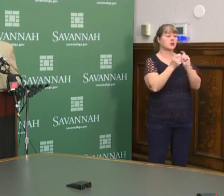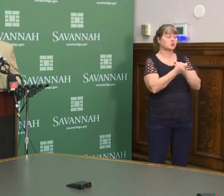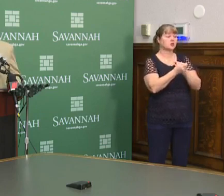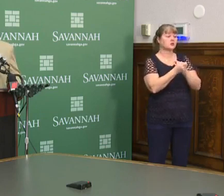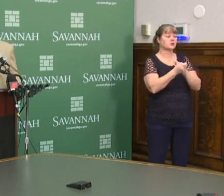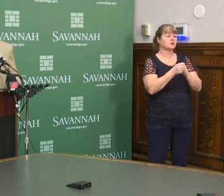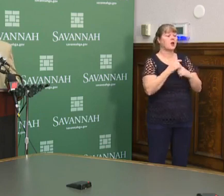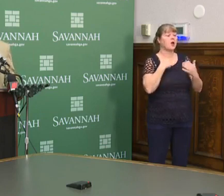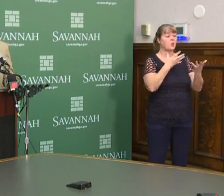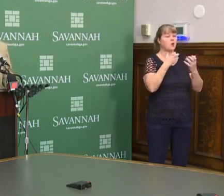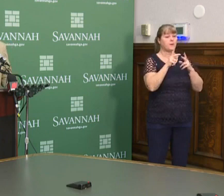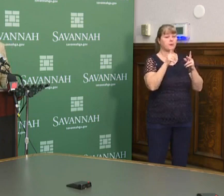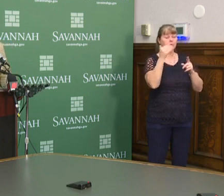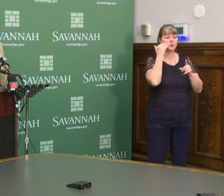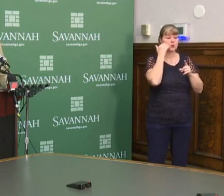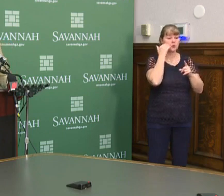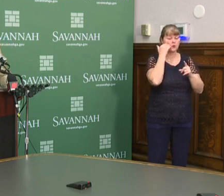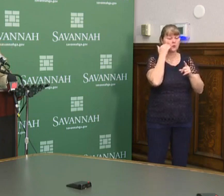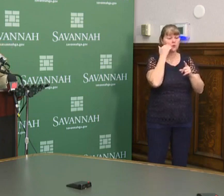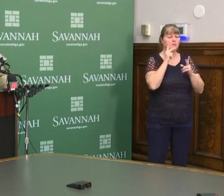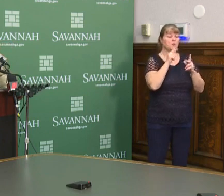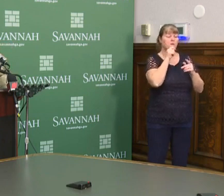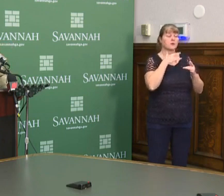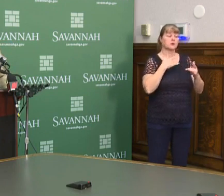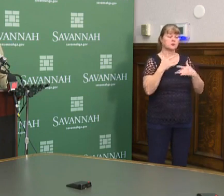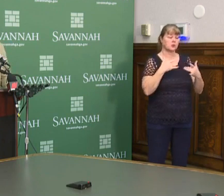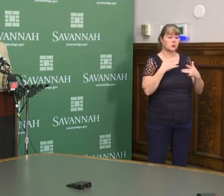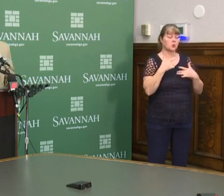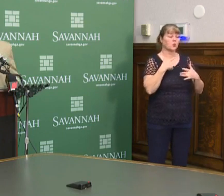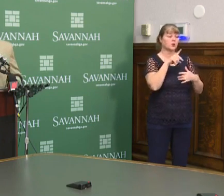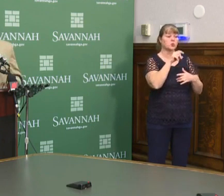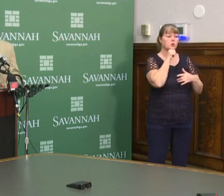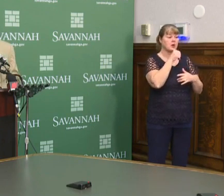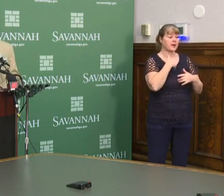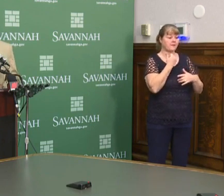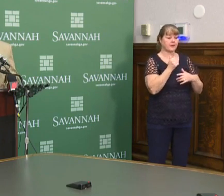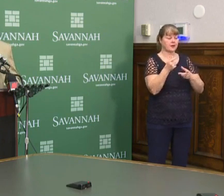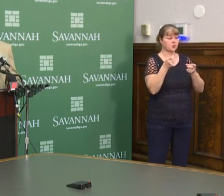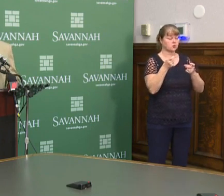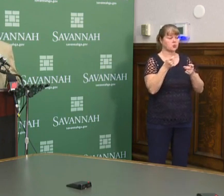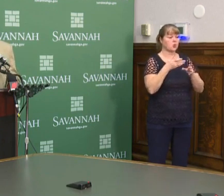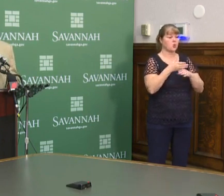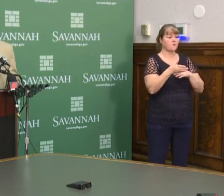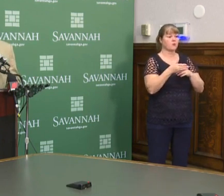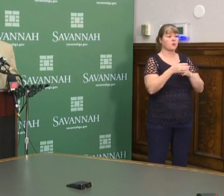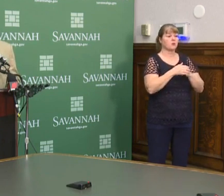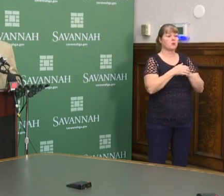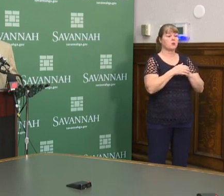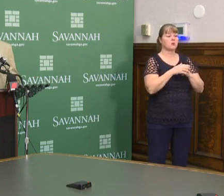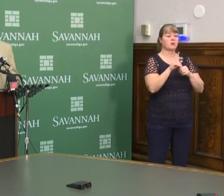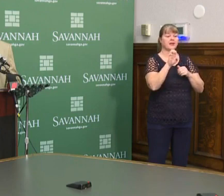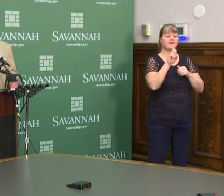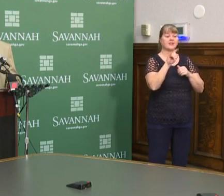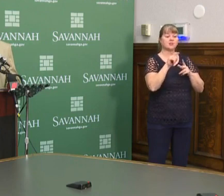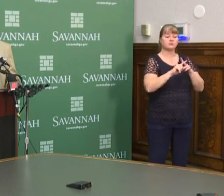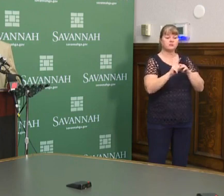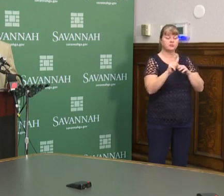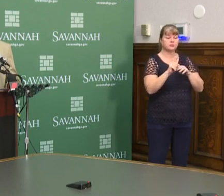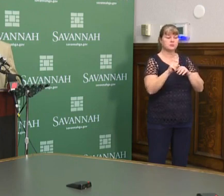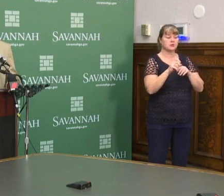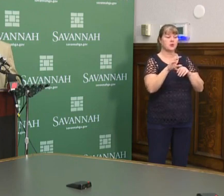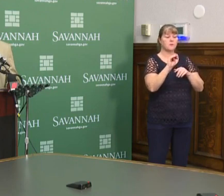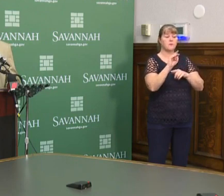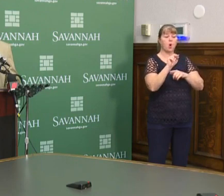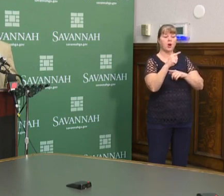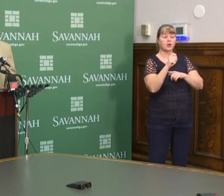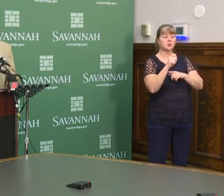Um, I want people to know and people are very concerned. We don't have any control over evictions or mortgage payments. Um,